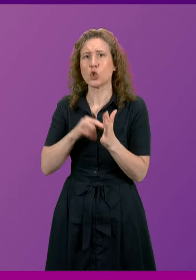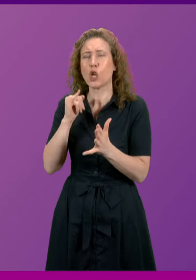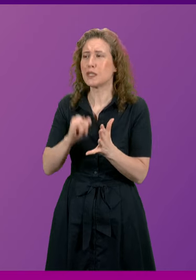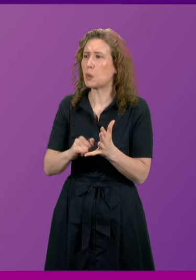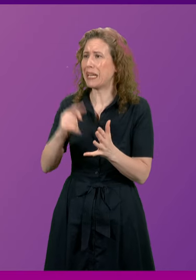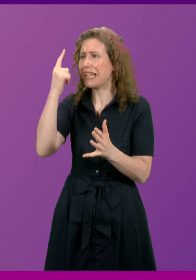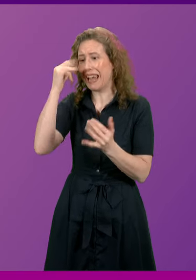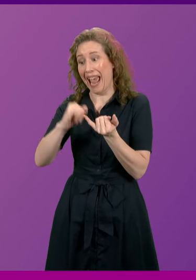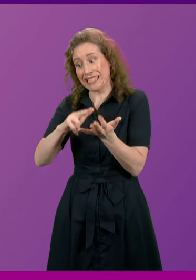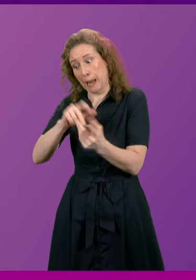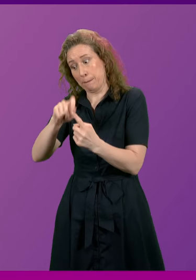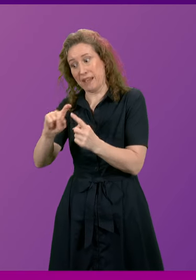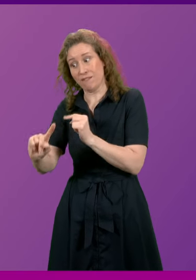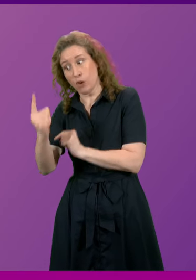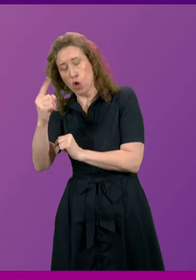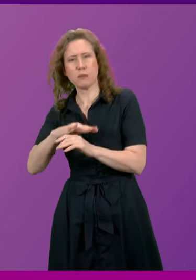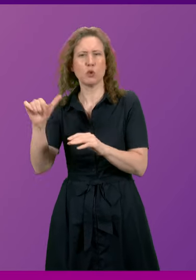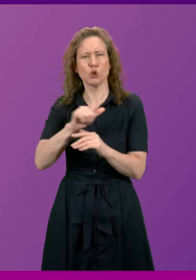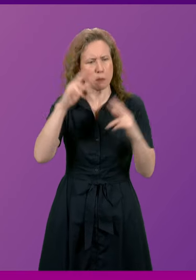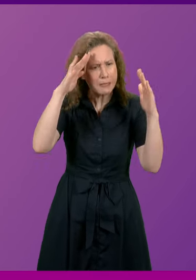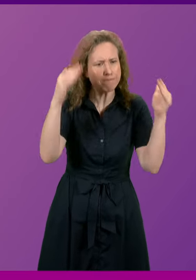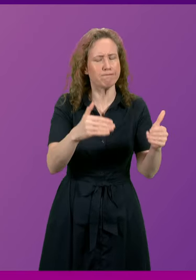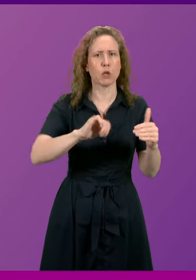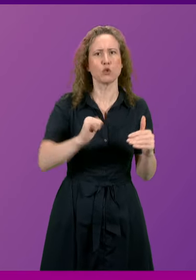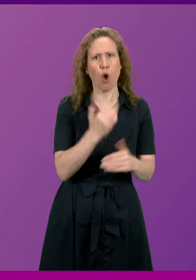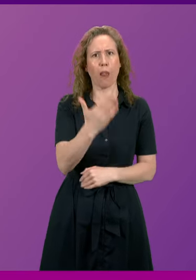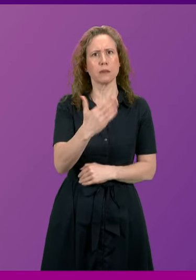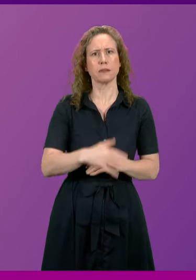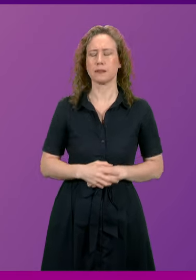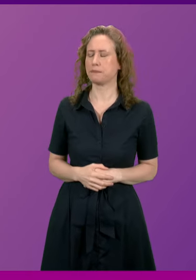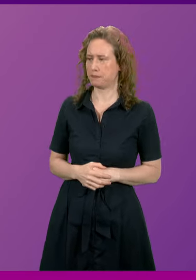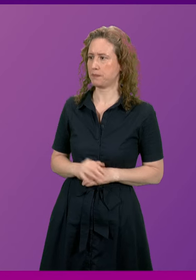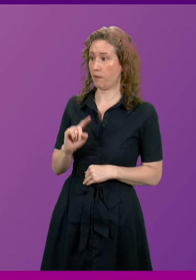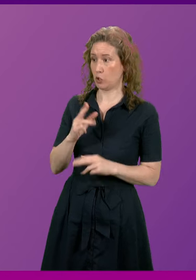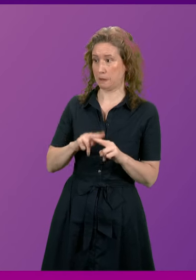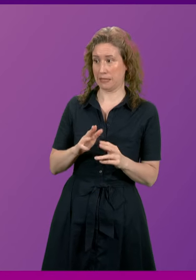putting the SNP first, not Scotland? First Minister.